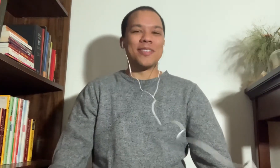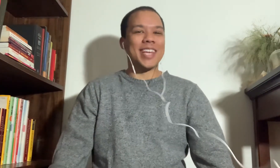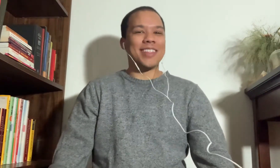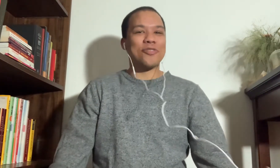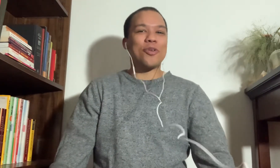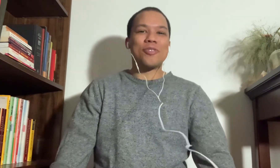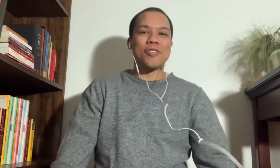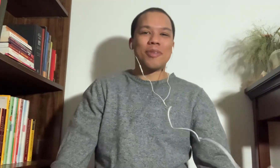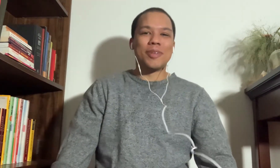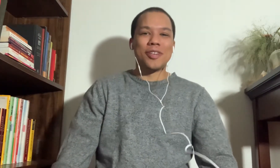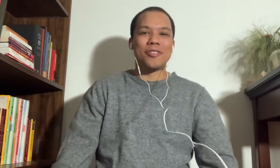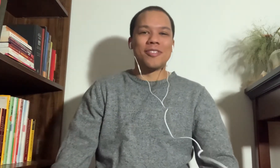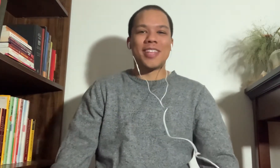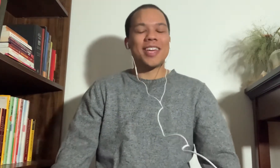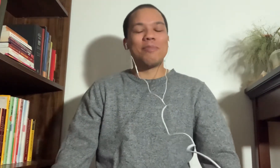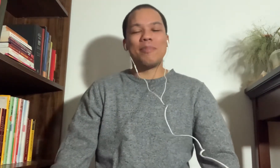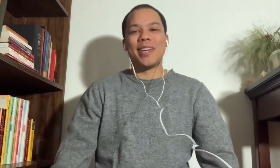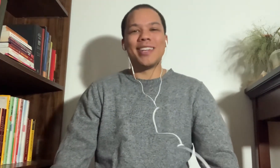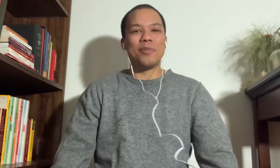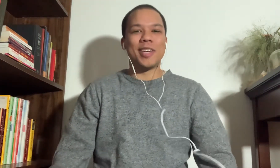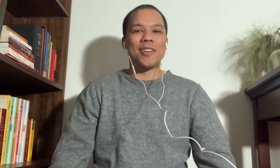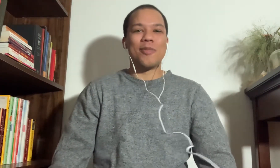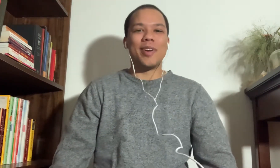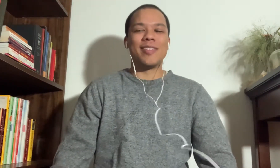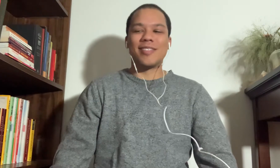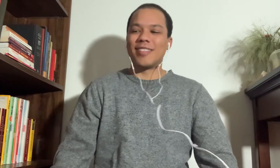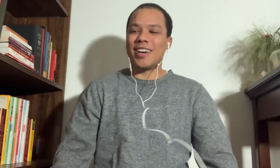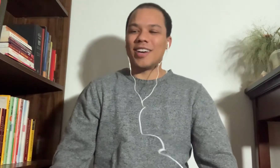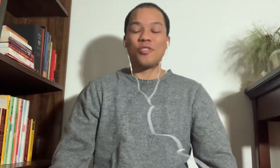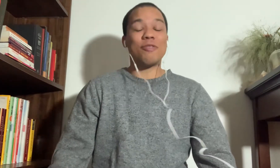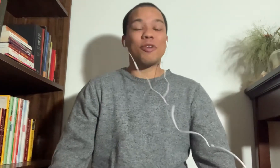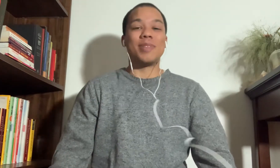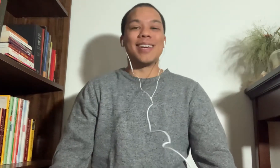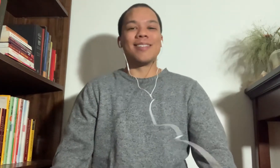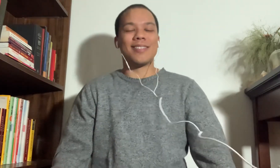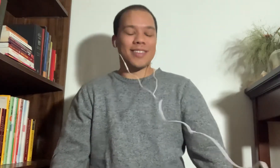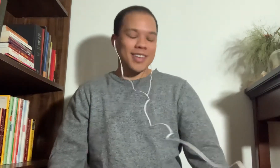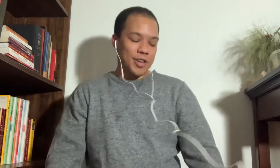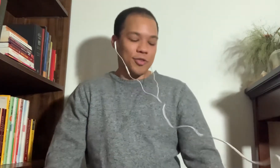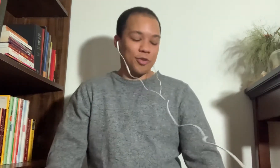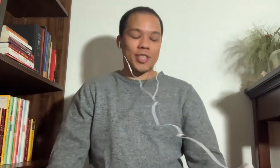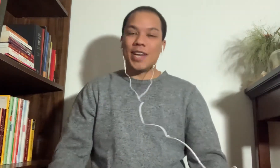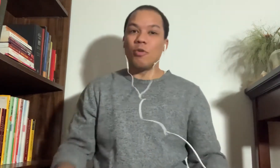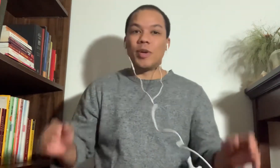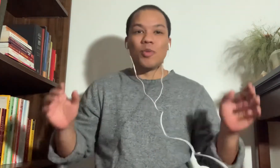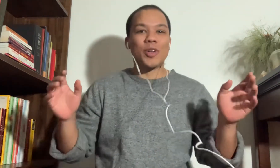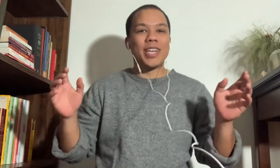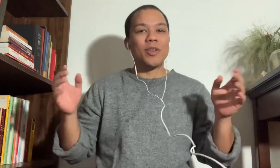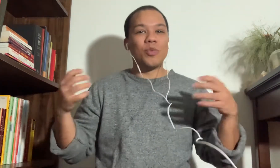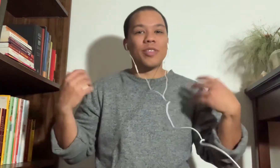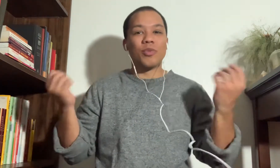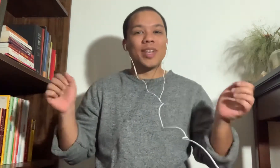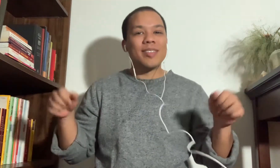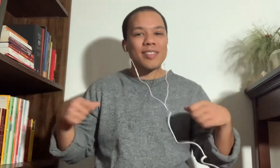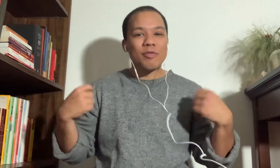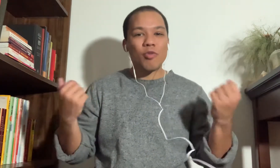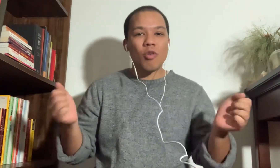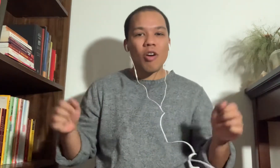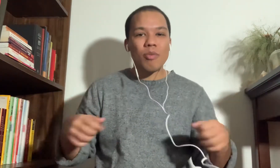that there's always accommodations that can be made and we can always shift our plans. So today we'll be working with the wrists and forearms.